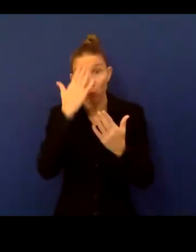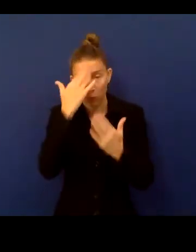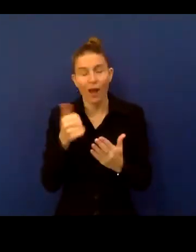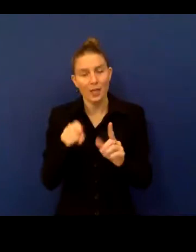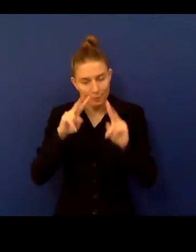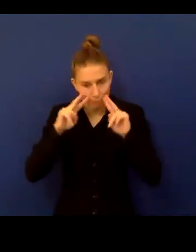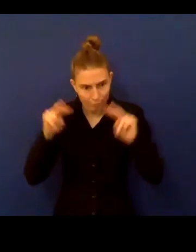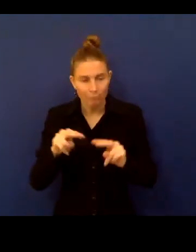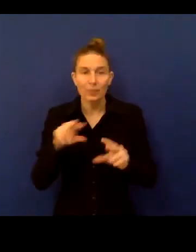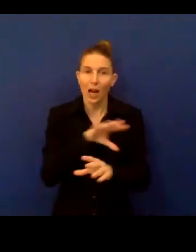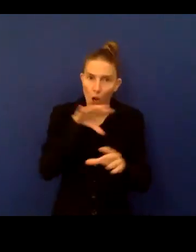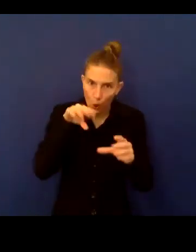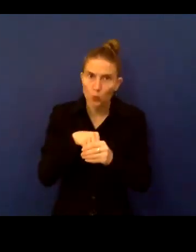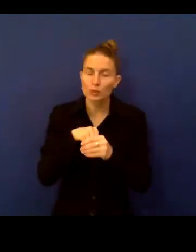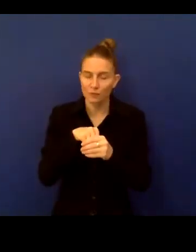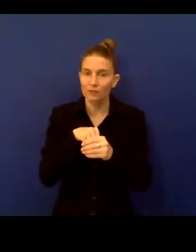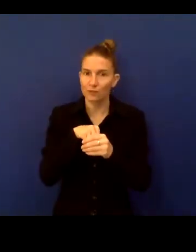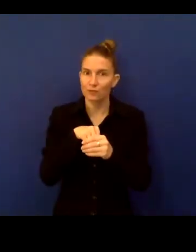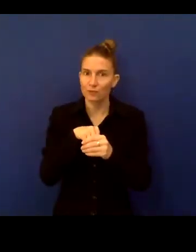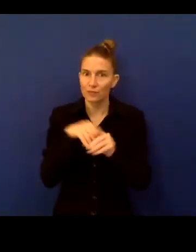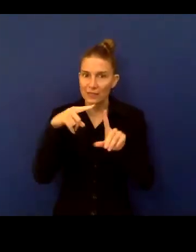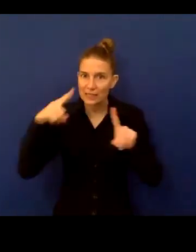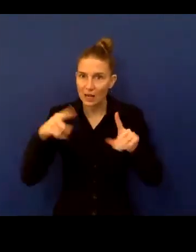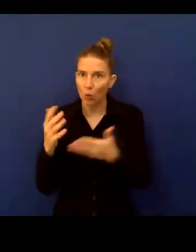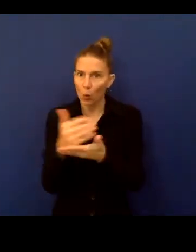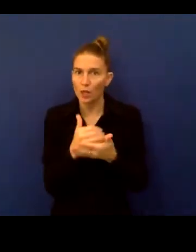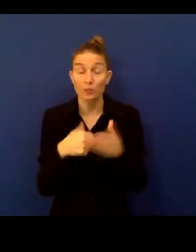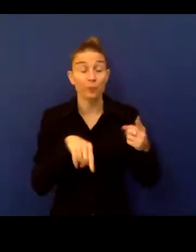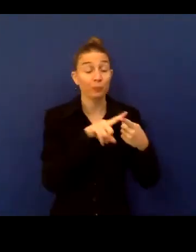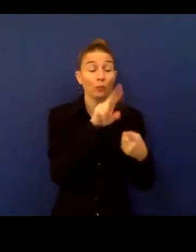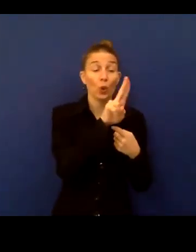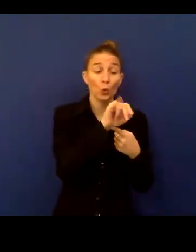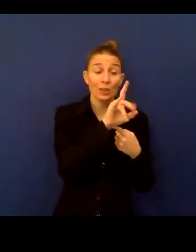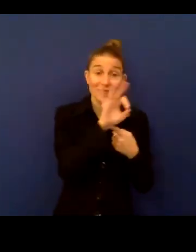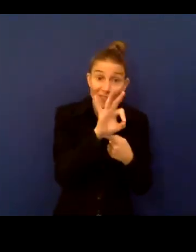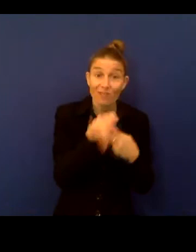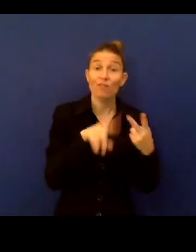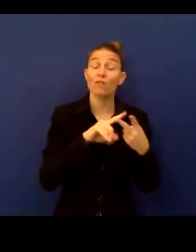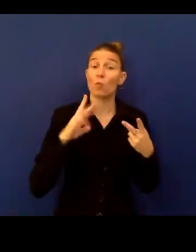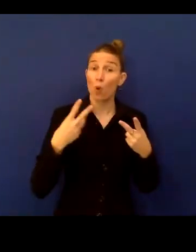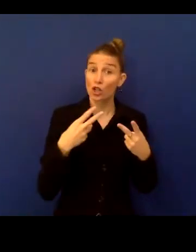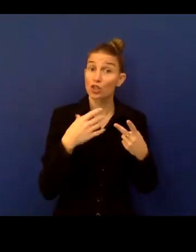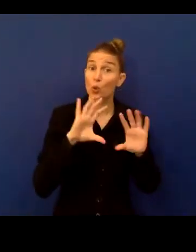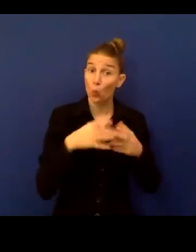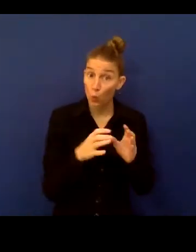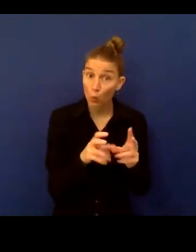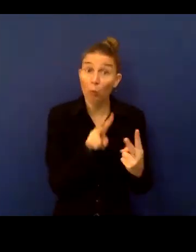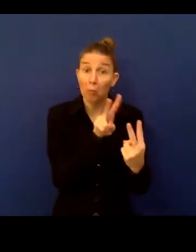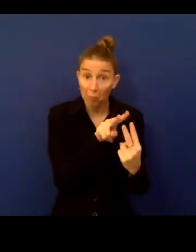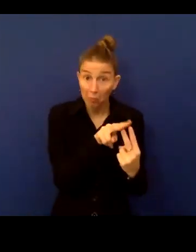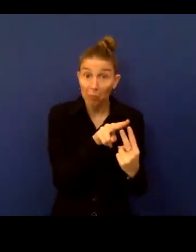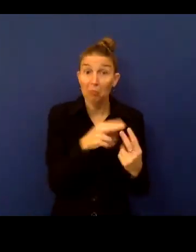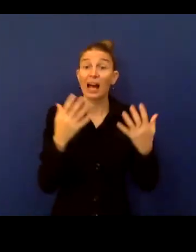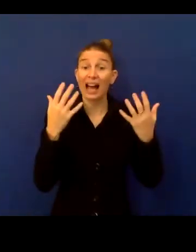data collection instruments. UNICEF and the Washington Group, as it's been mentioned, have developed the child function